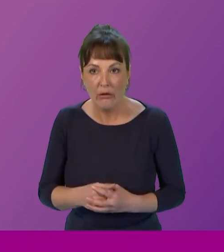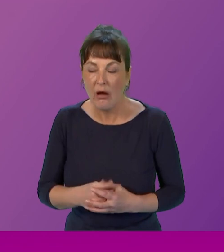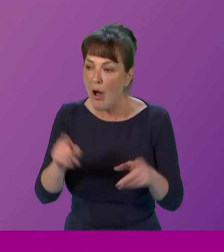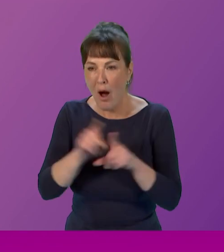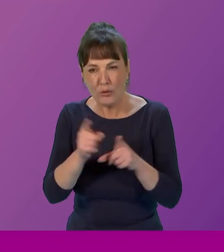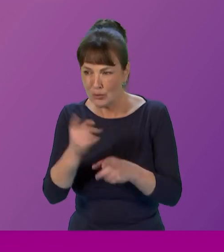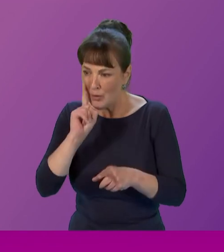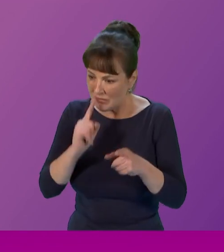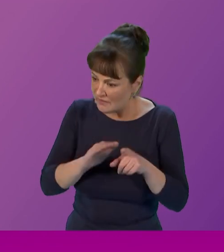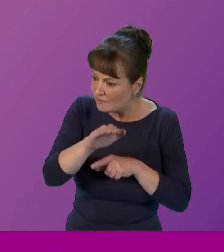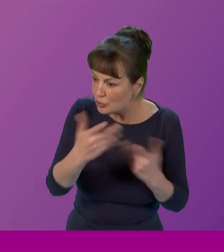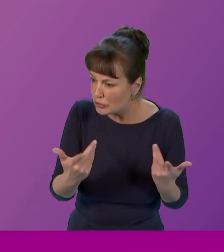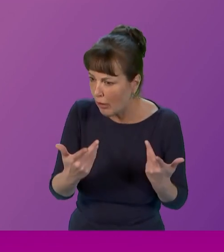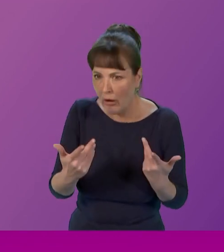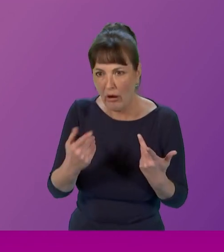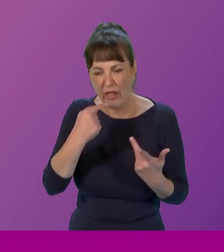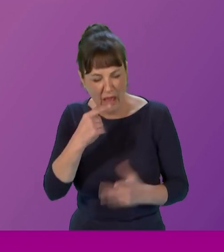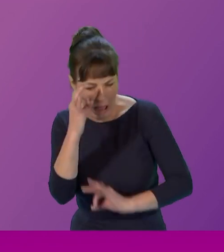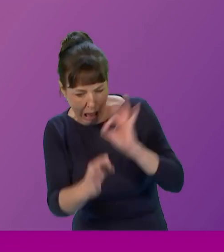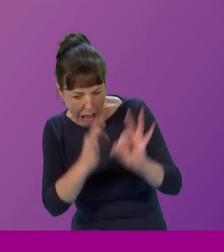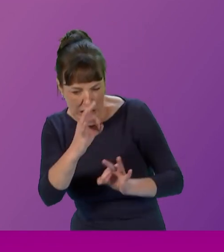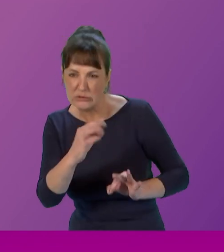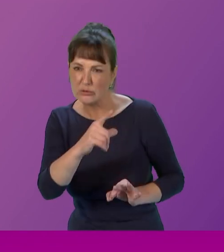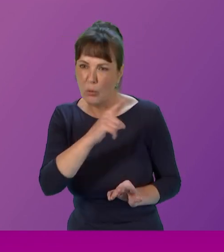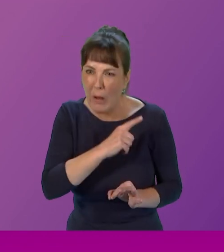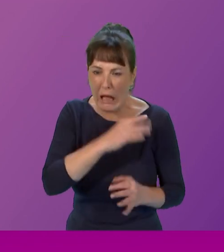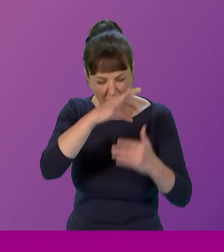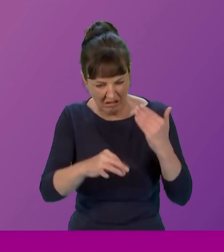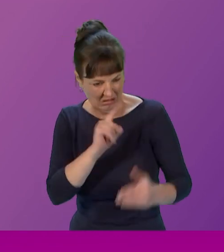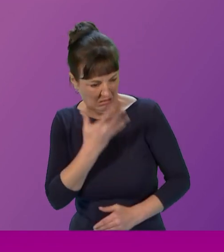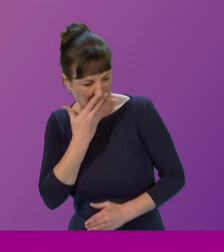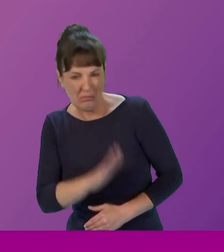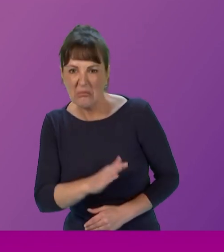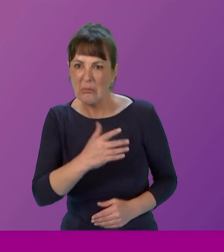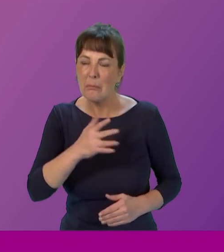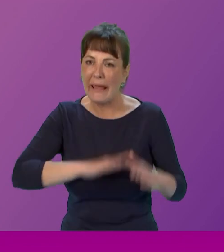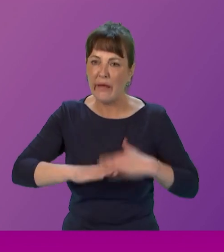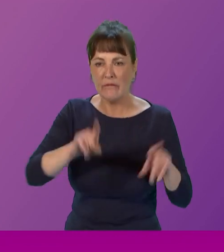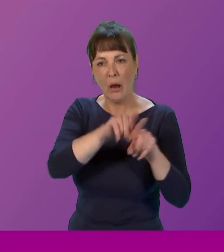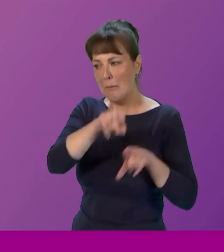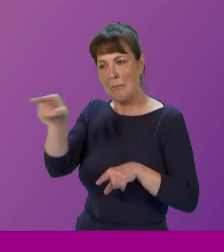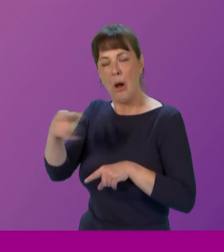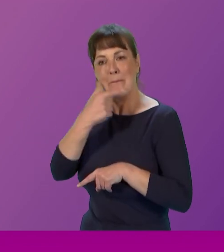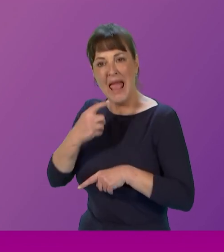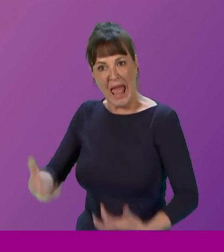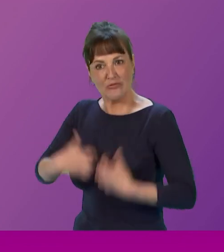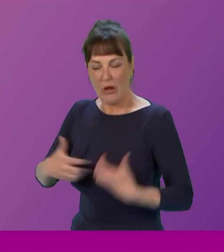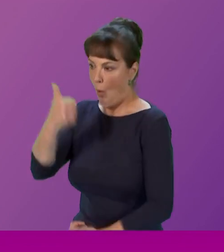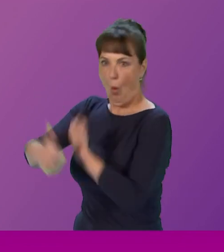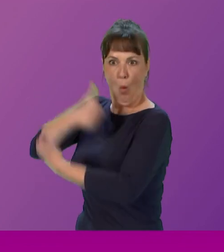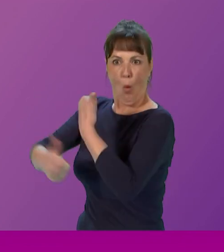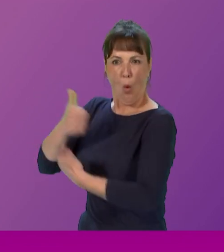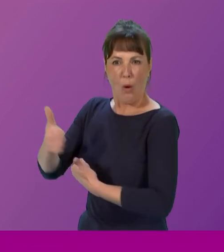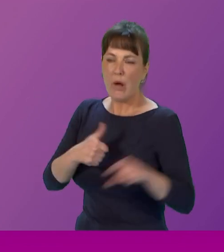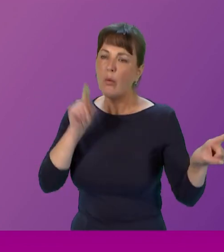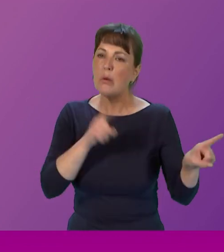however male leaders are congratulated for their aggression and power this is a double standard that exists not just in the